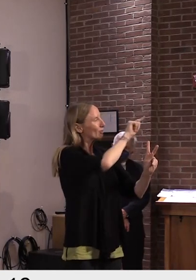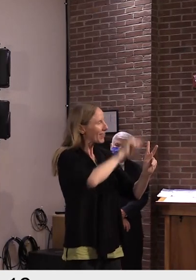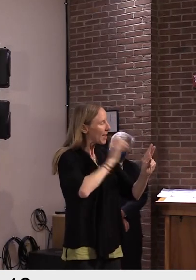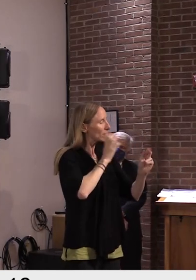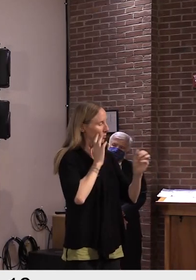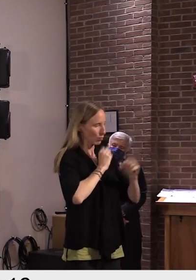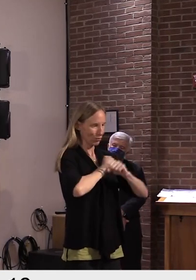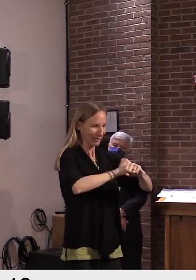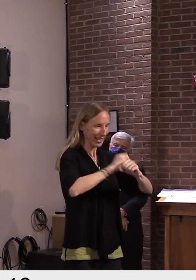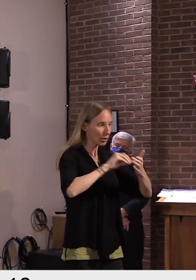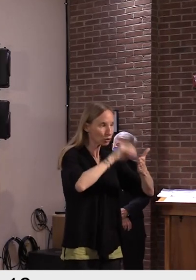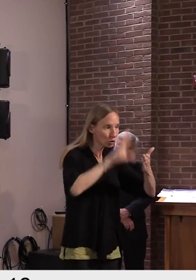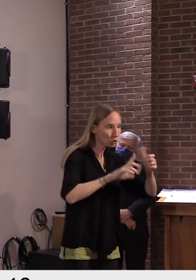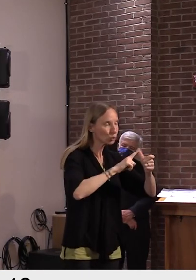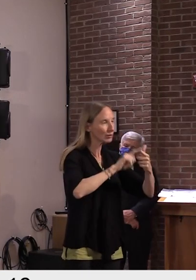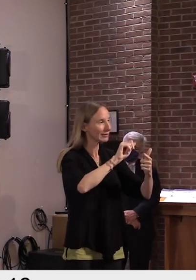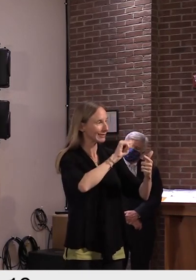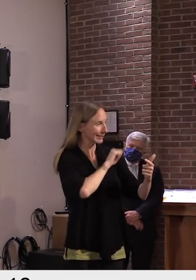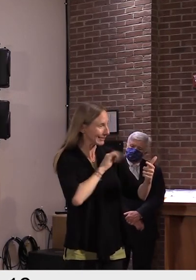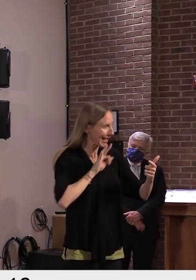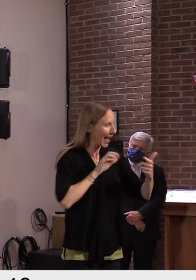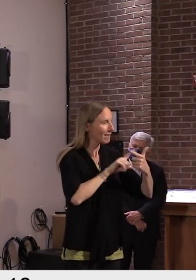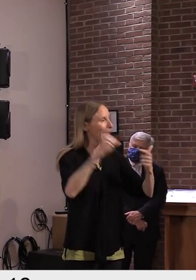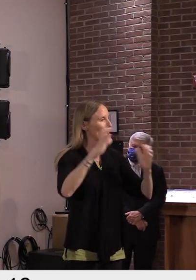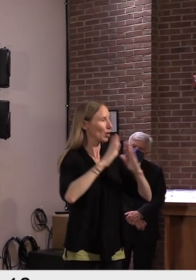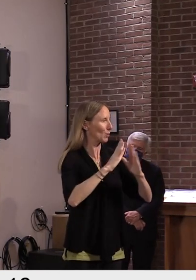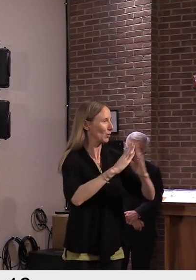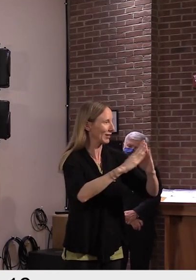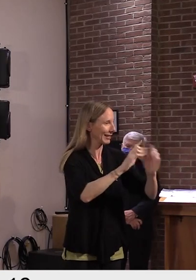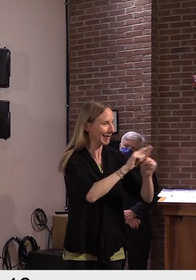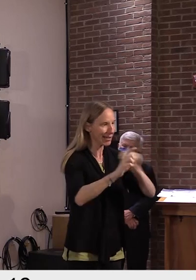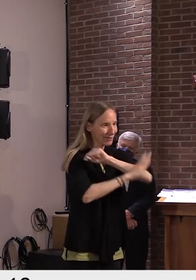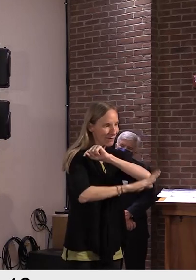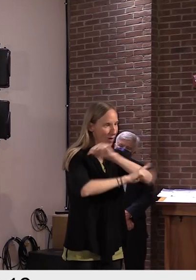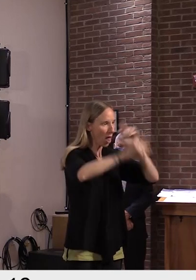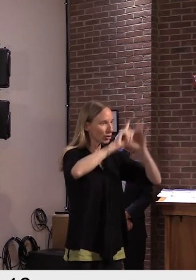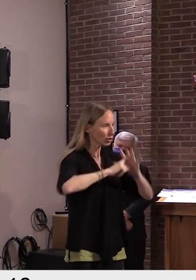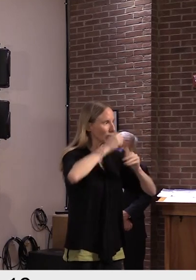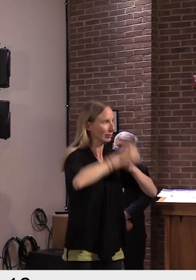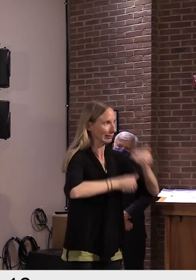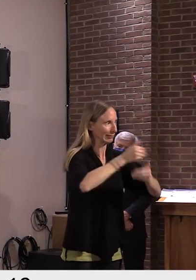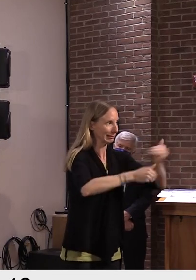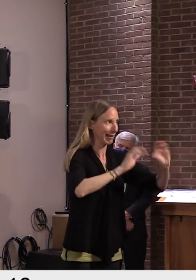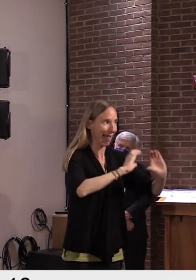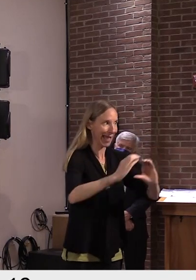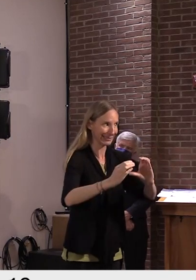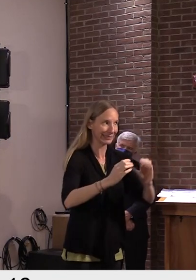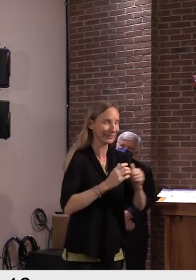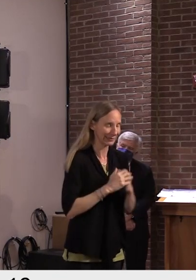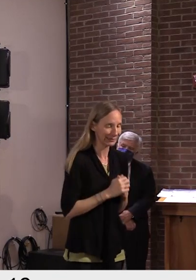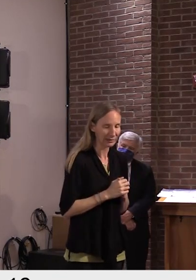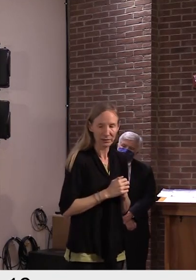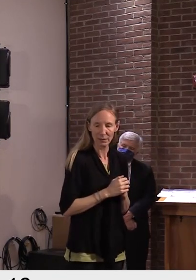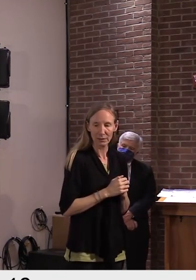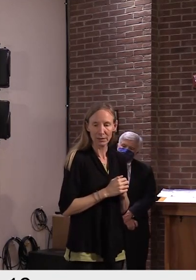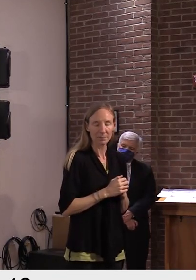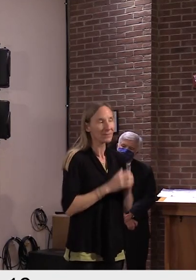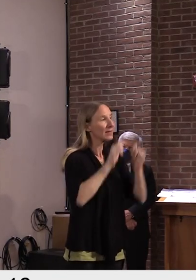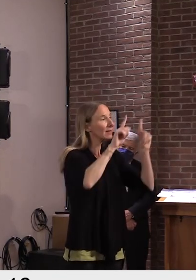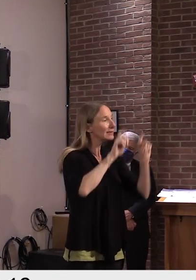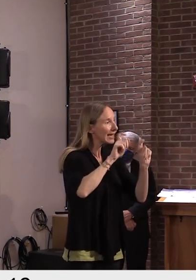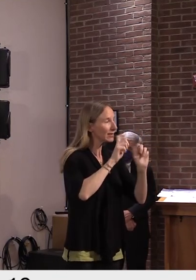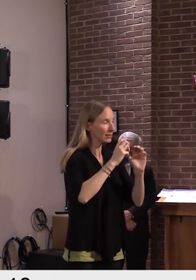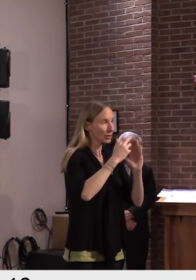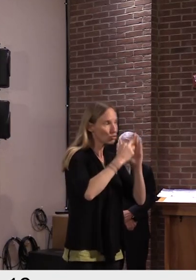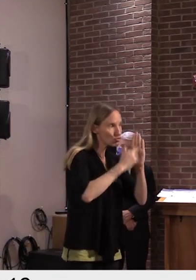safety of students, staff, and community as the fall semester gets underway. Because of the testing protocols